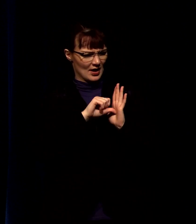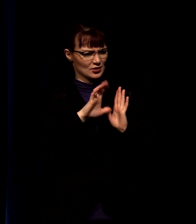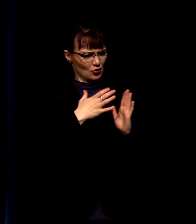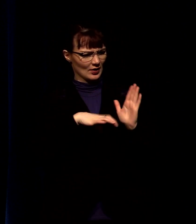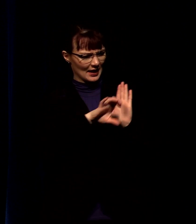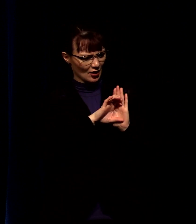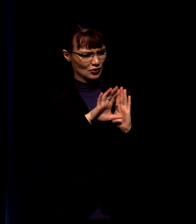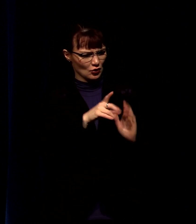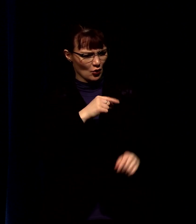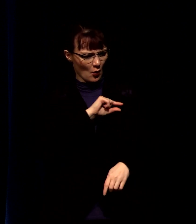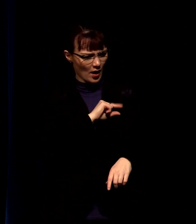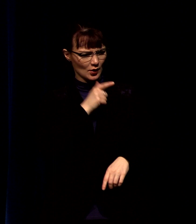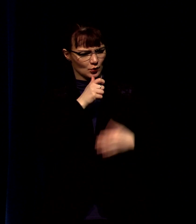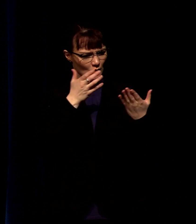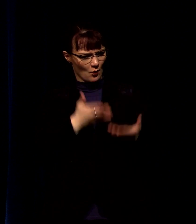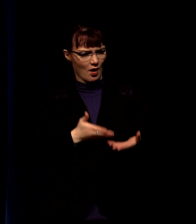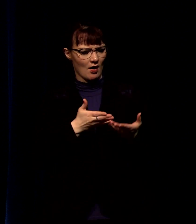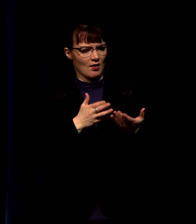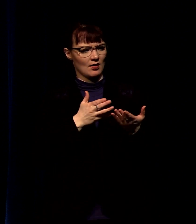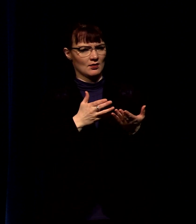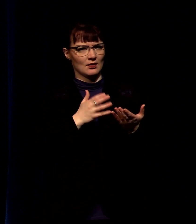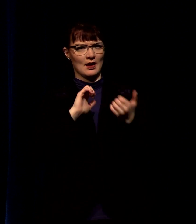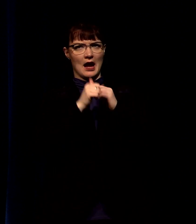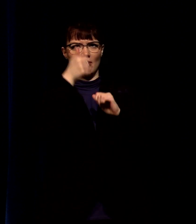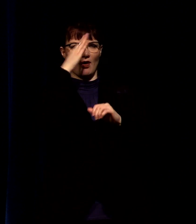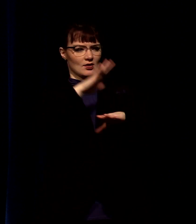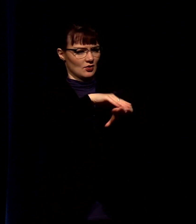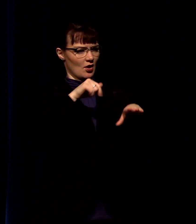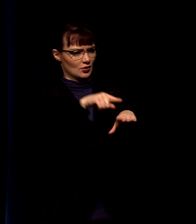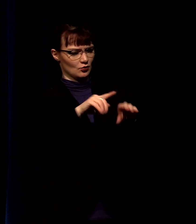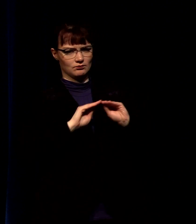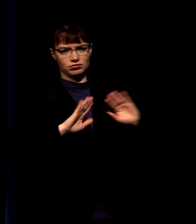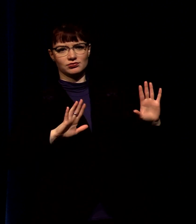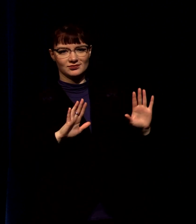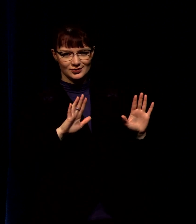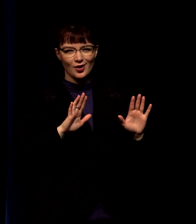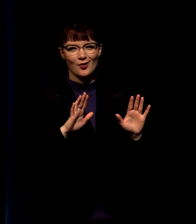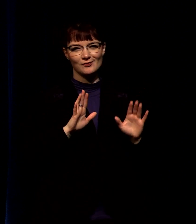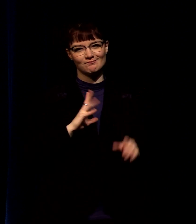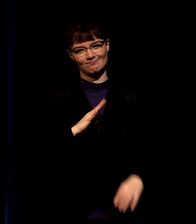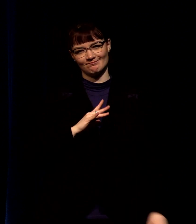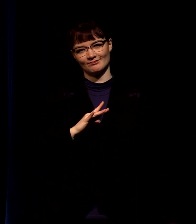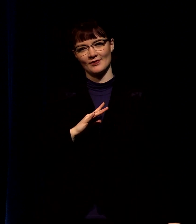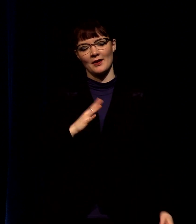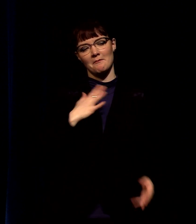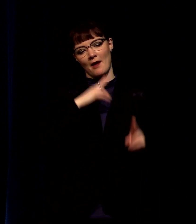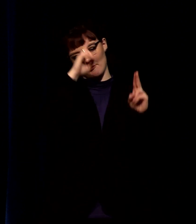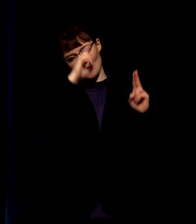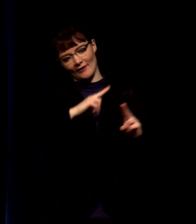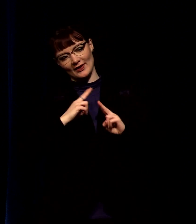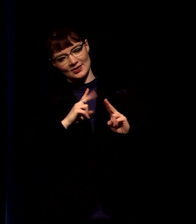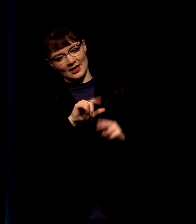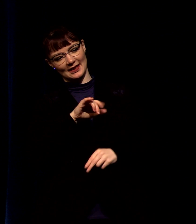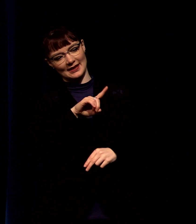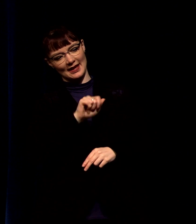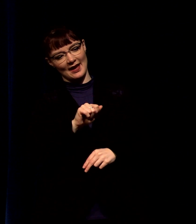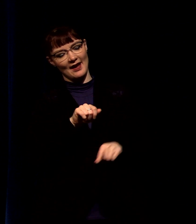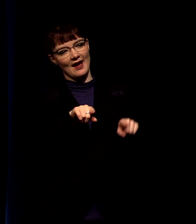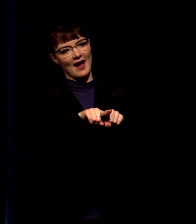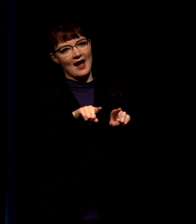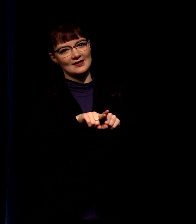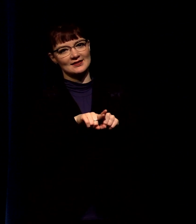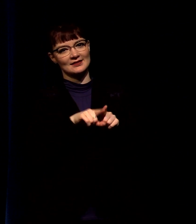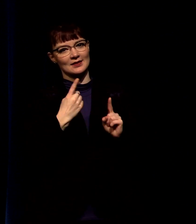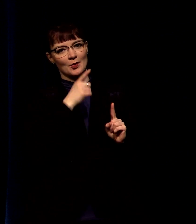just the the nature of her calling um and all the circumstances therein so um it is my privilege linda as uh